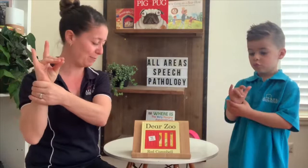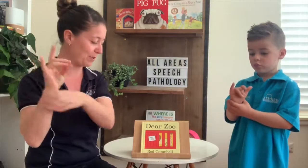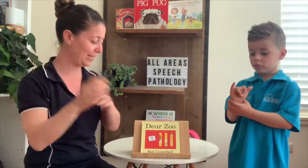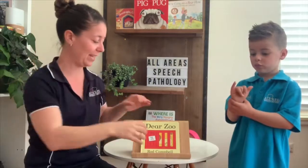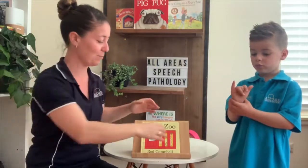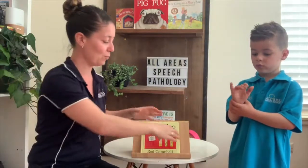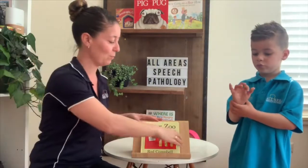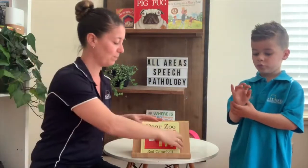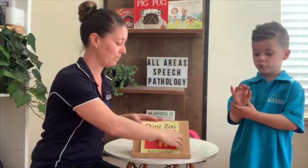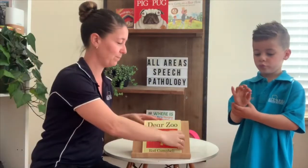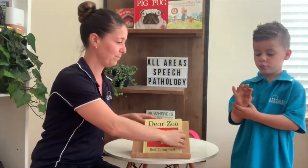Rod Campbell.